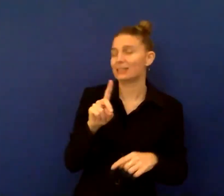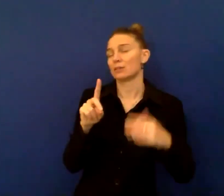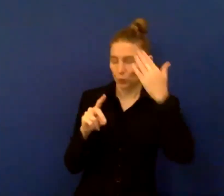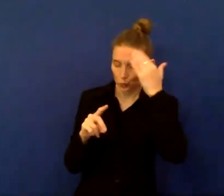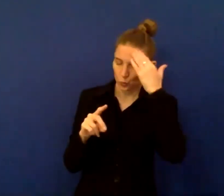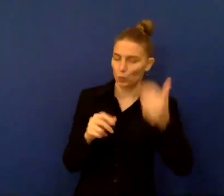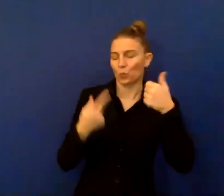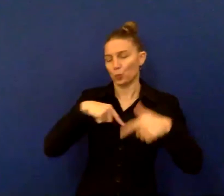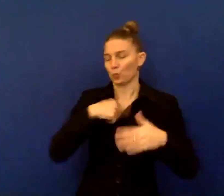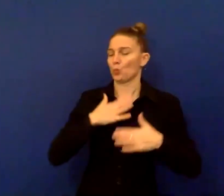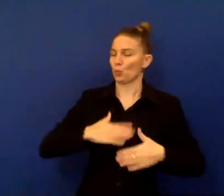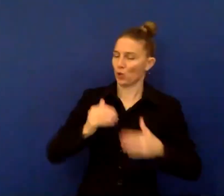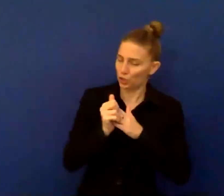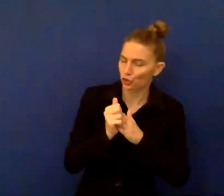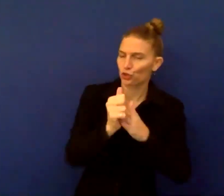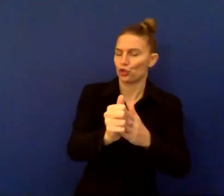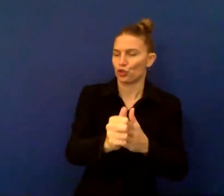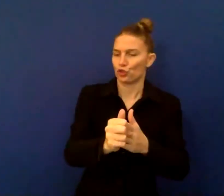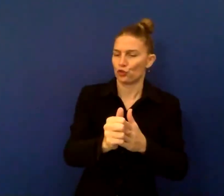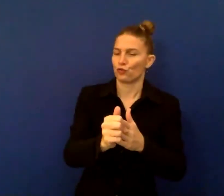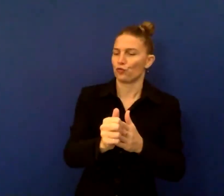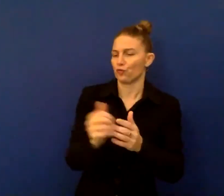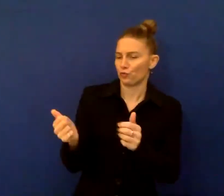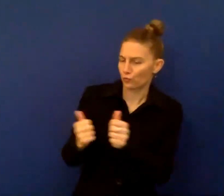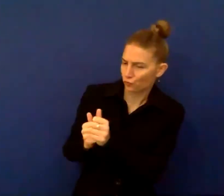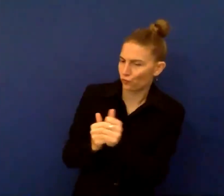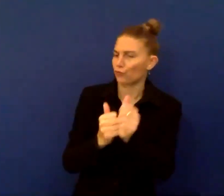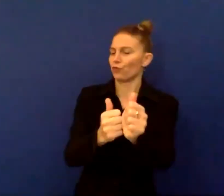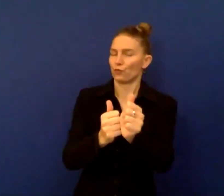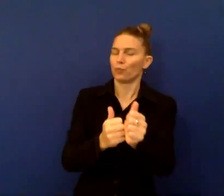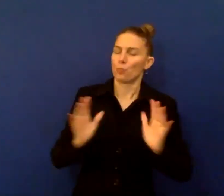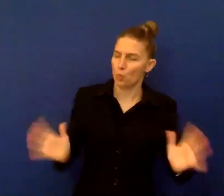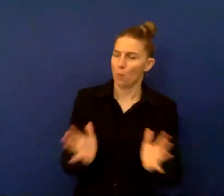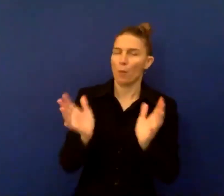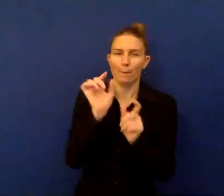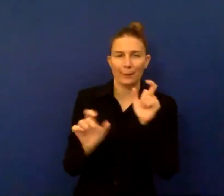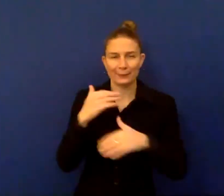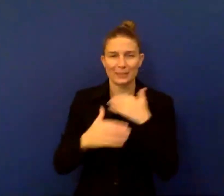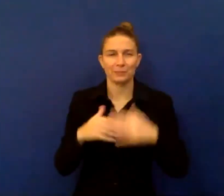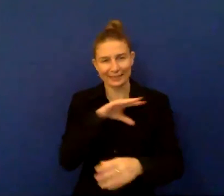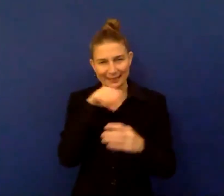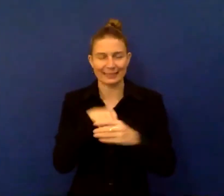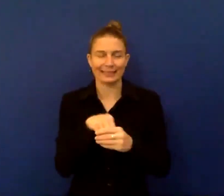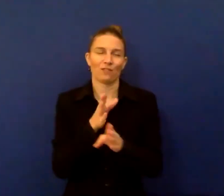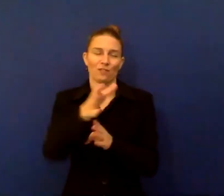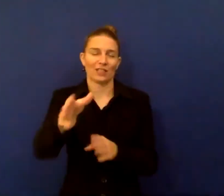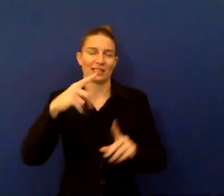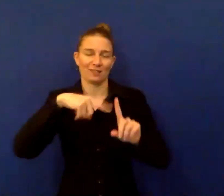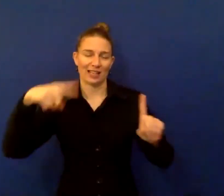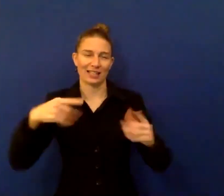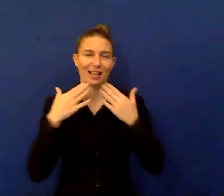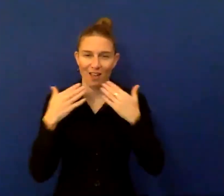the driving seat in this long journey of promoting persons with disabilities in the field of data. Thank you, Dominic.